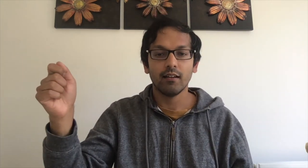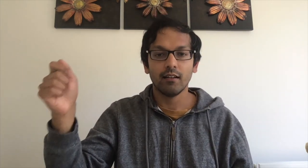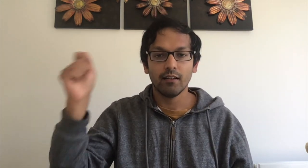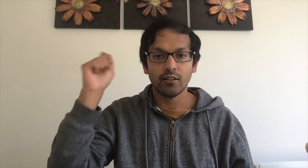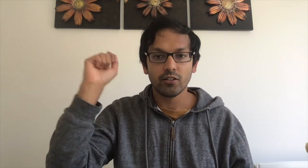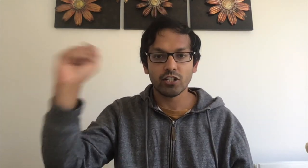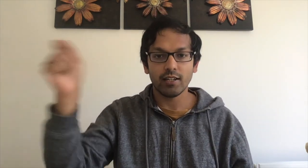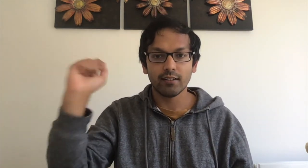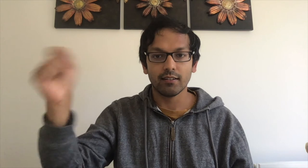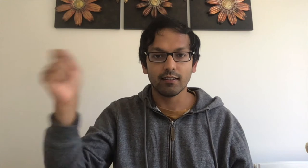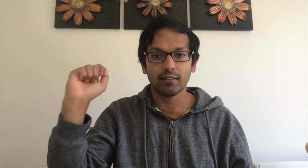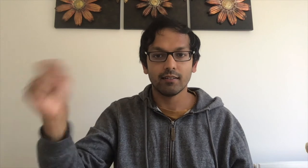shakers.